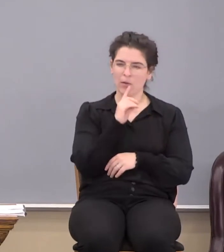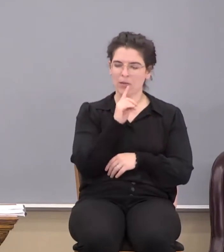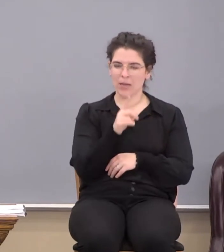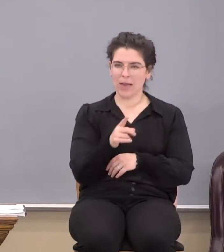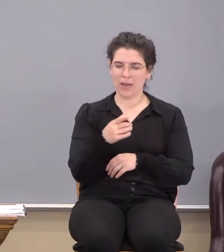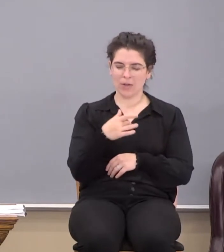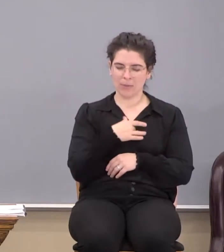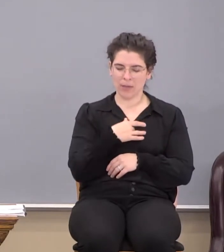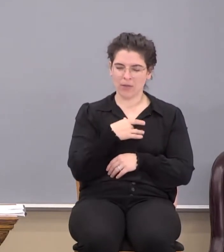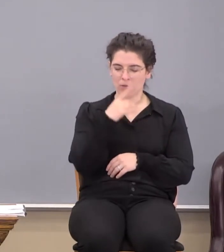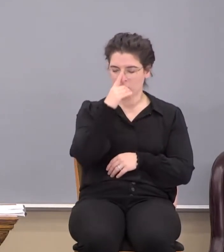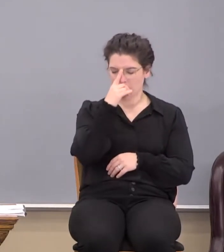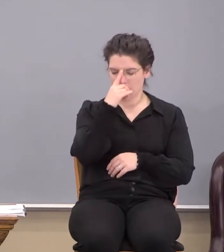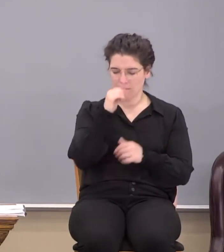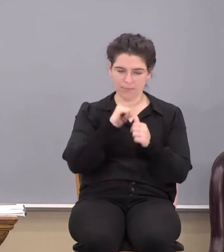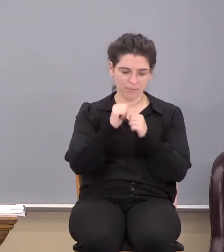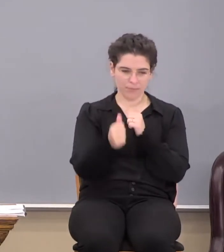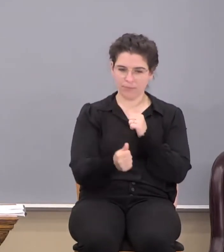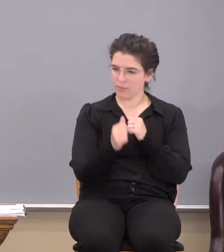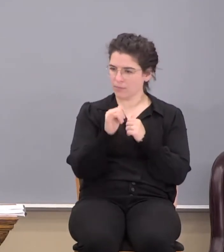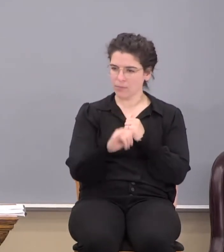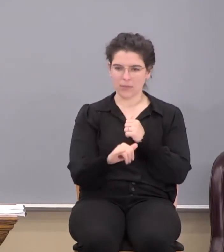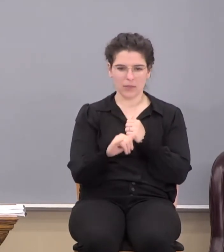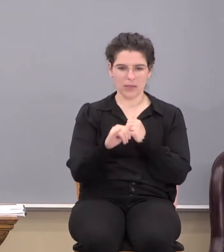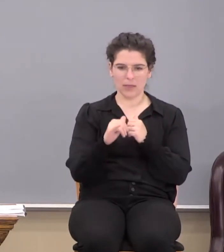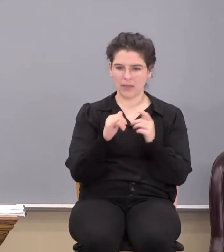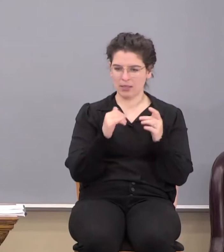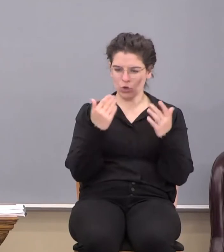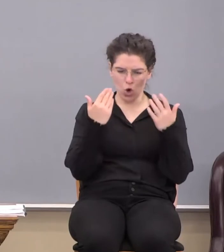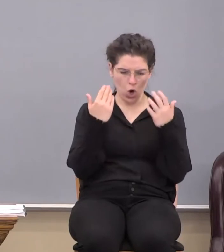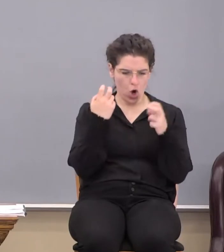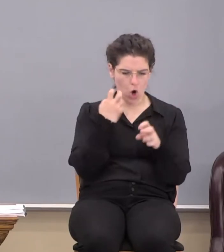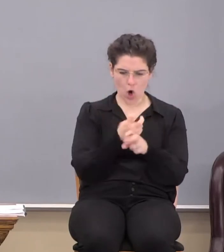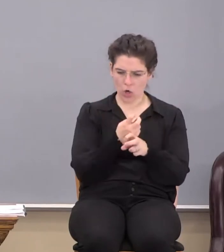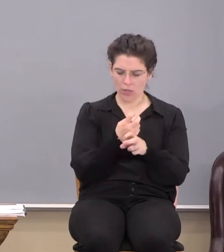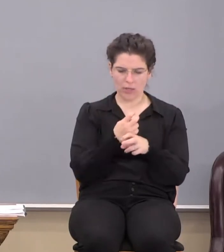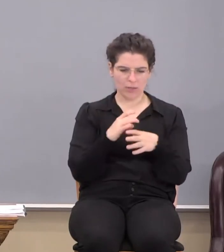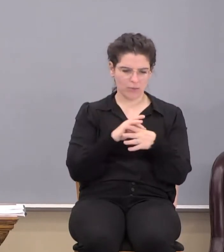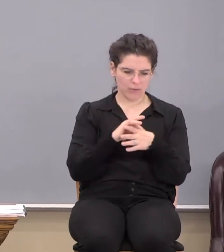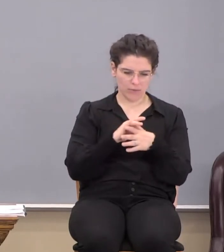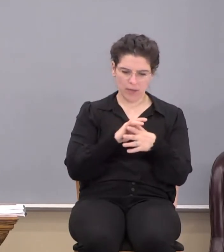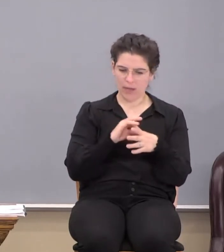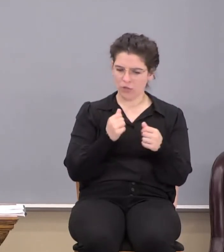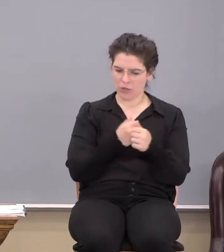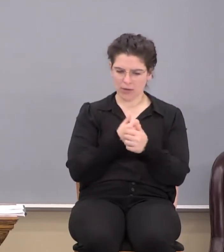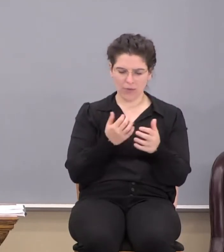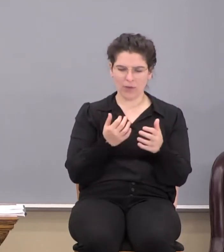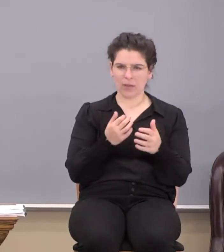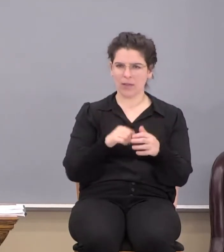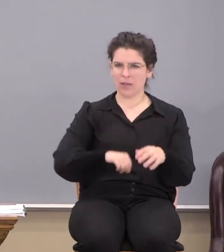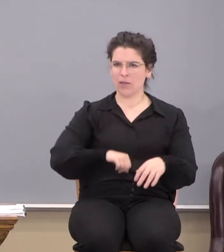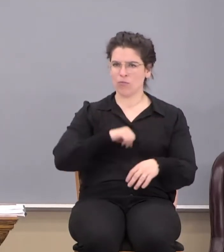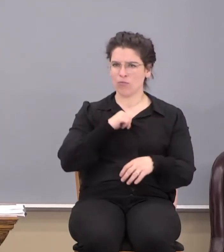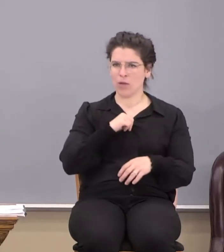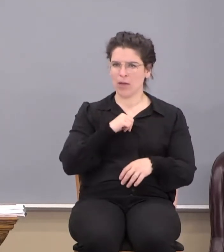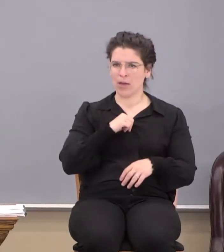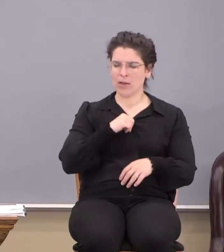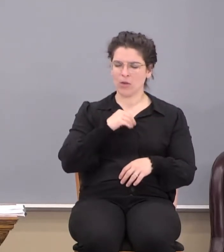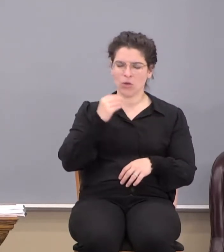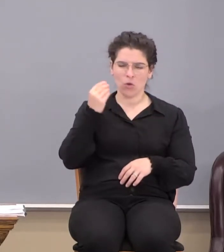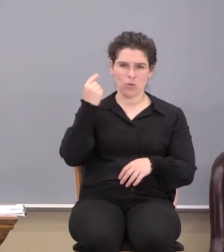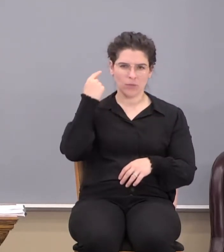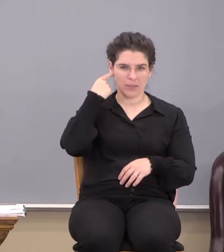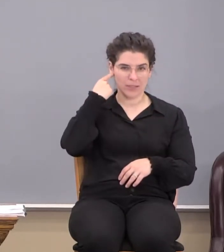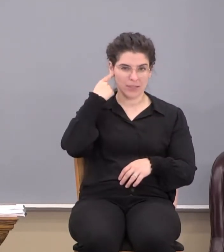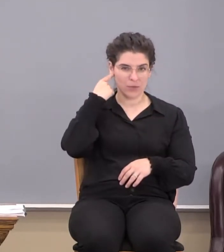penetrate beyond that hardness of the flesh and everything and the pride. And it goes into the ear,